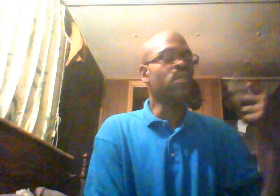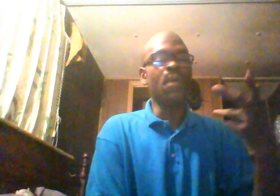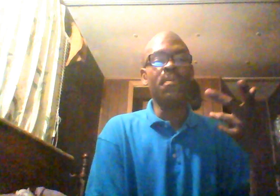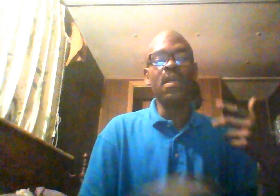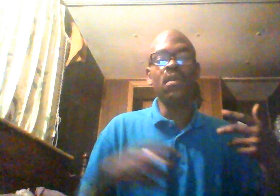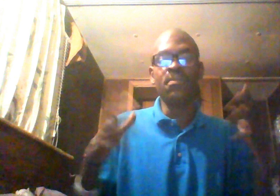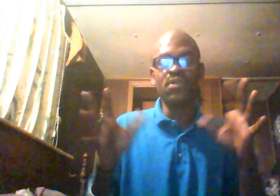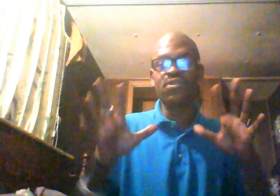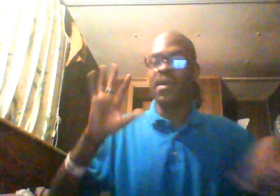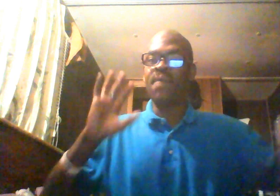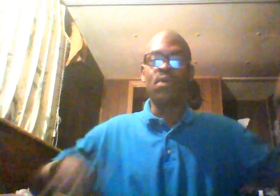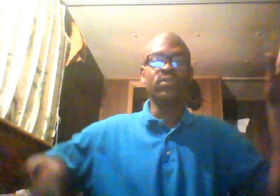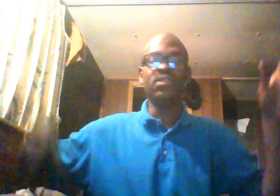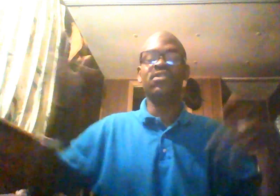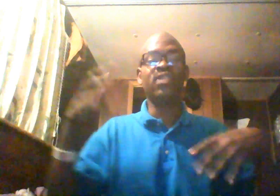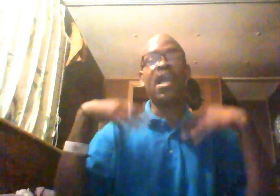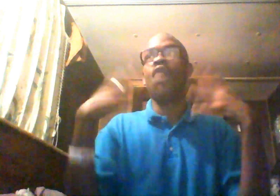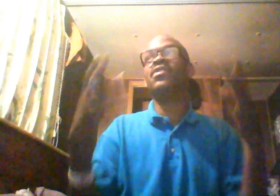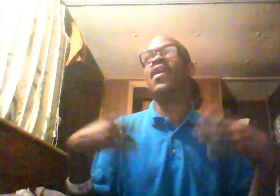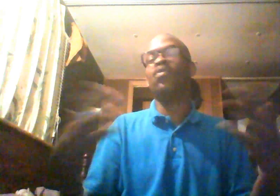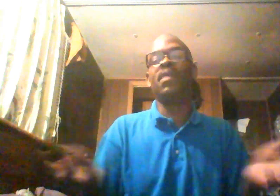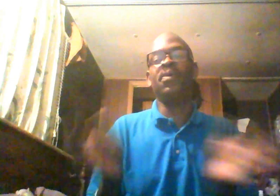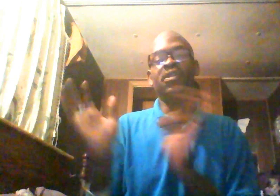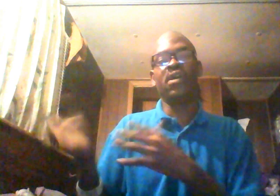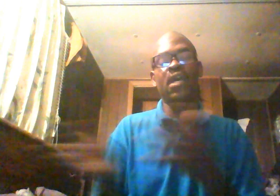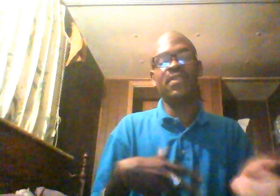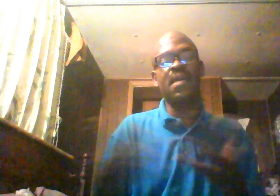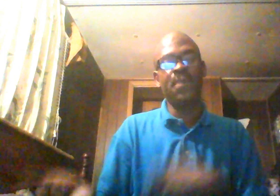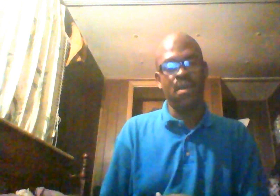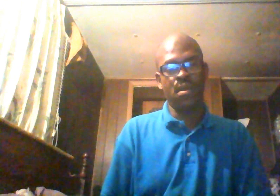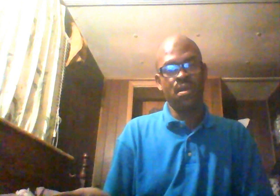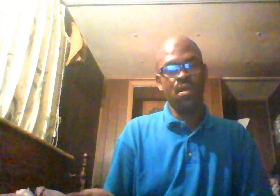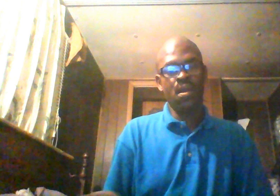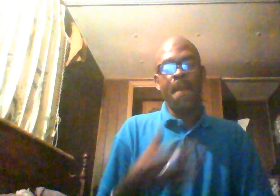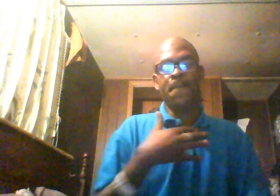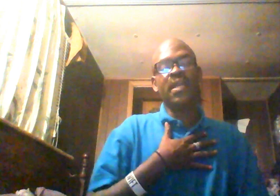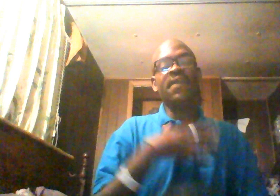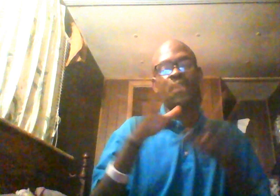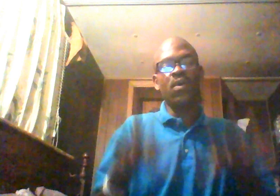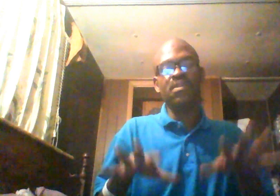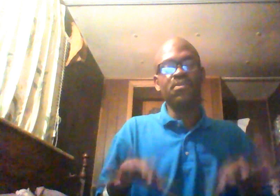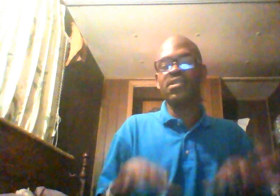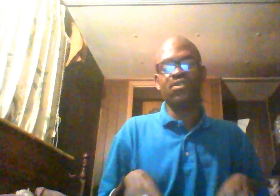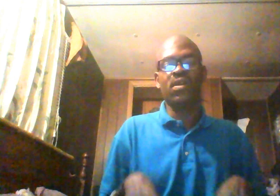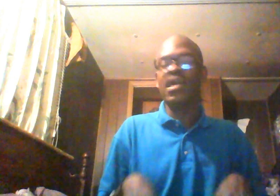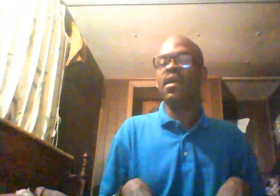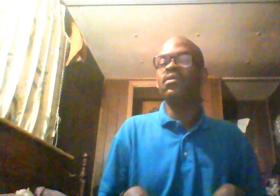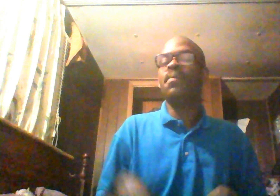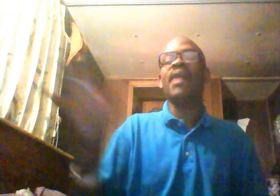there would be, the music store had posters and shit. They always found a way to put young Elvis up in there. But, if there wasn't music in the store today, Michael